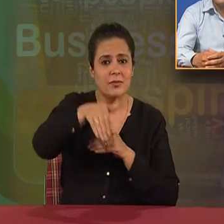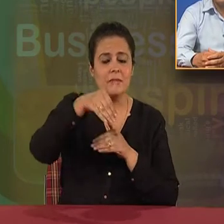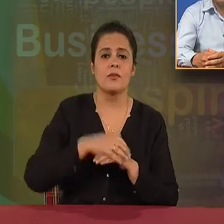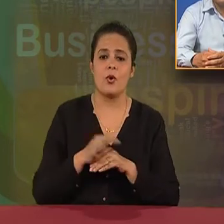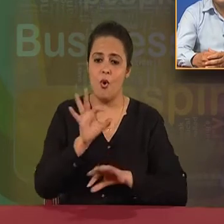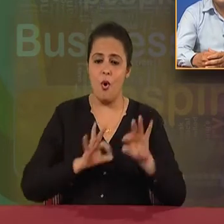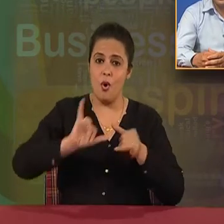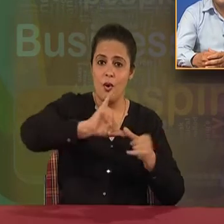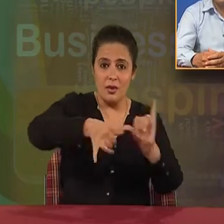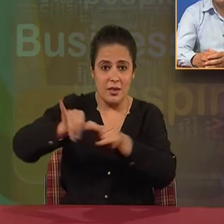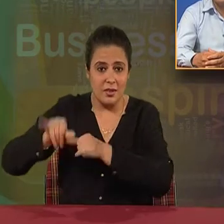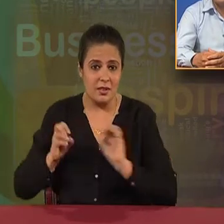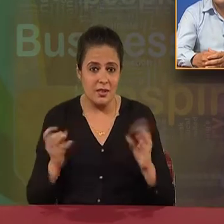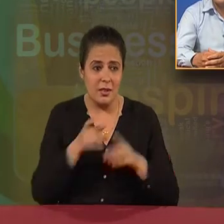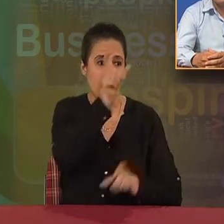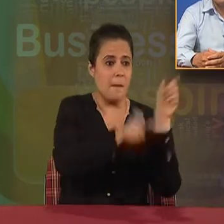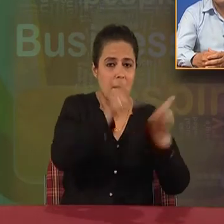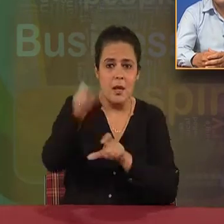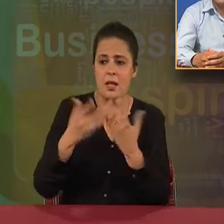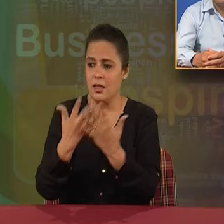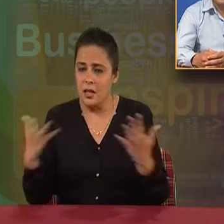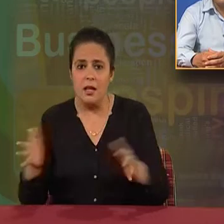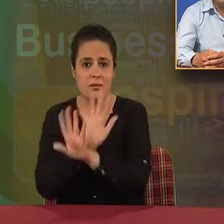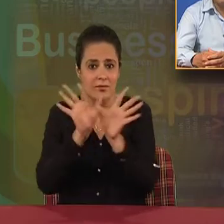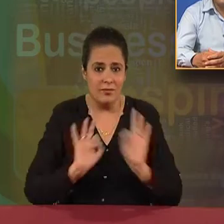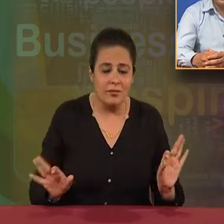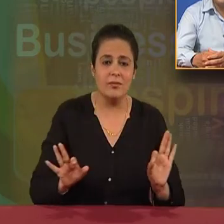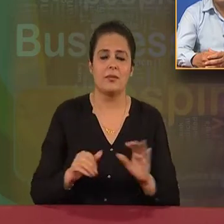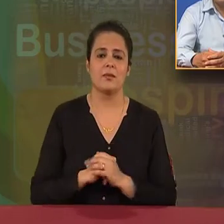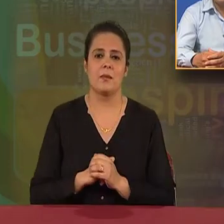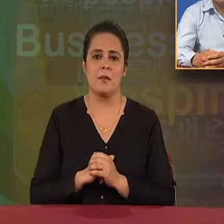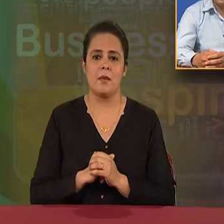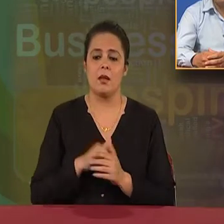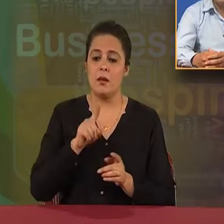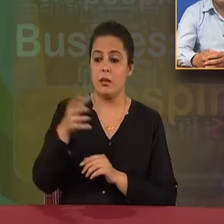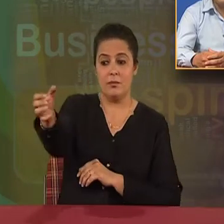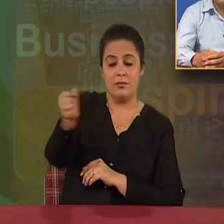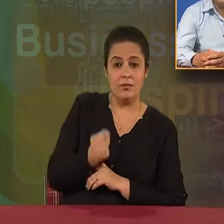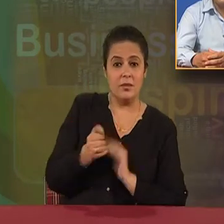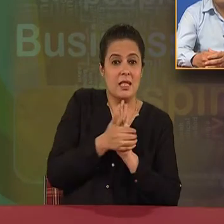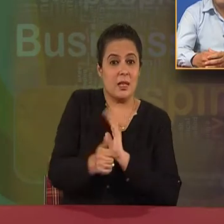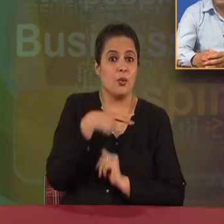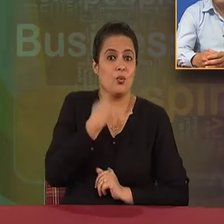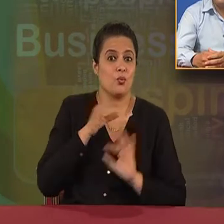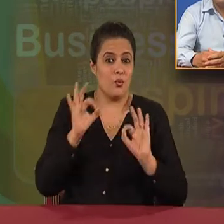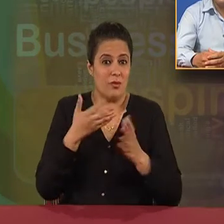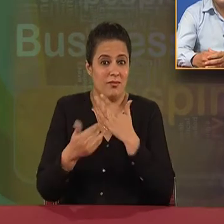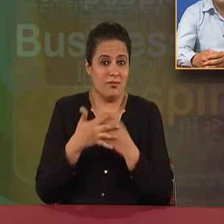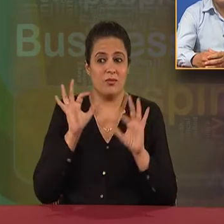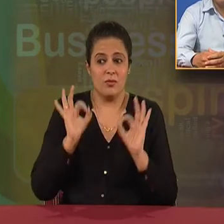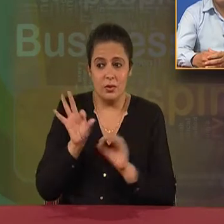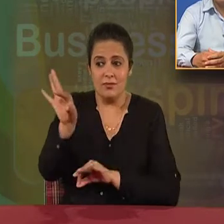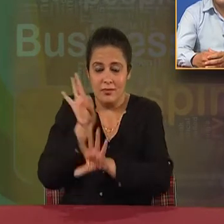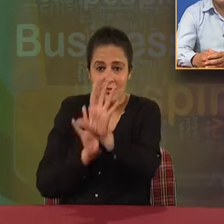organize the physical and human resources. We have to employ the competent people by going for the